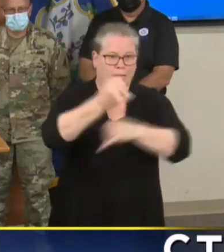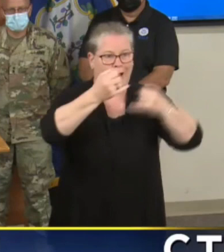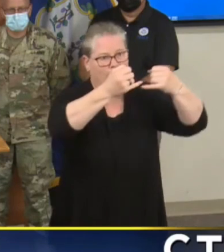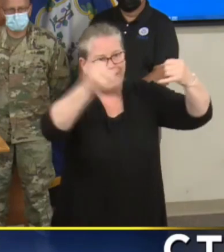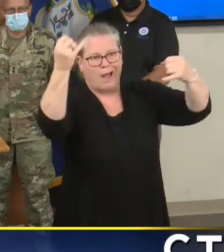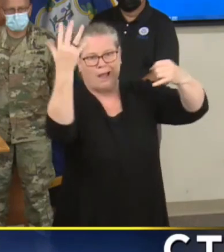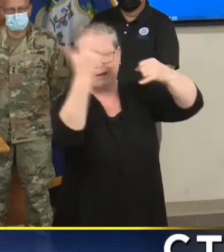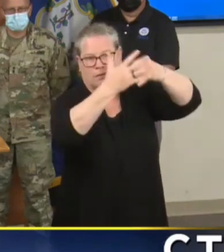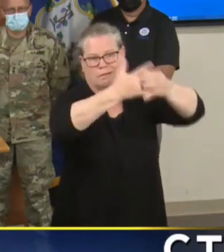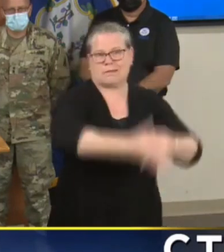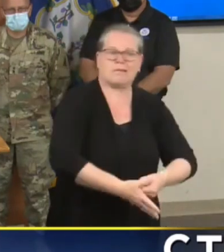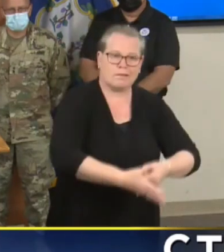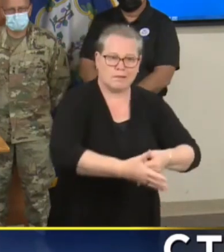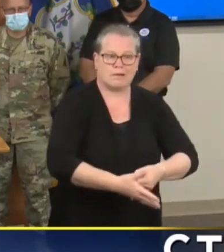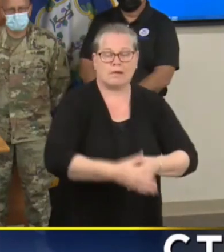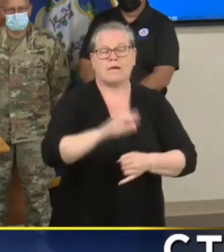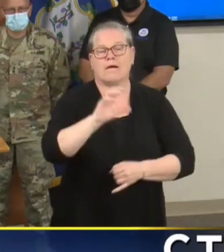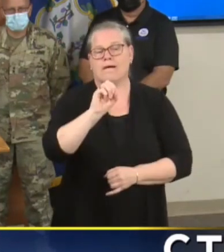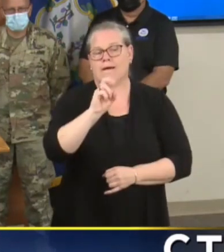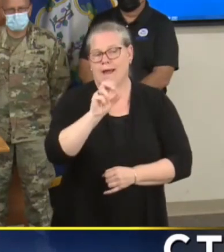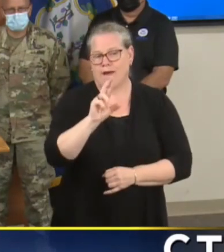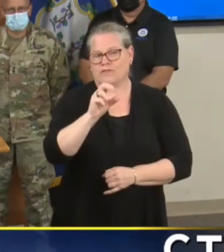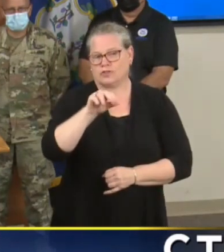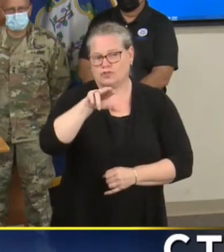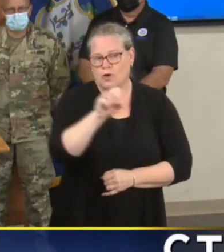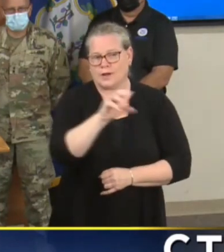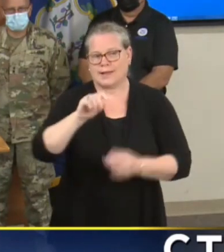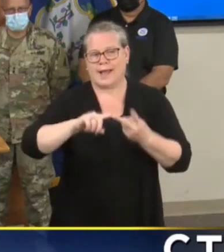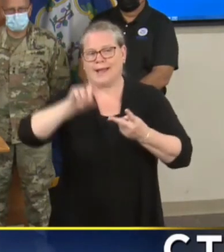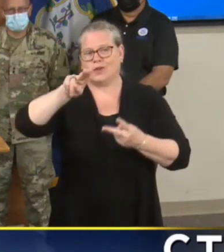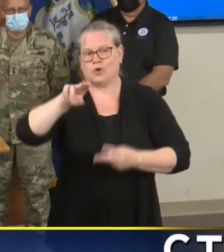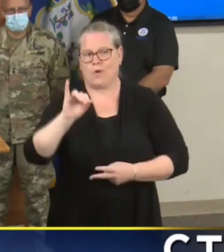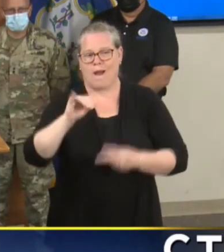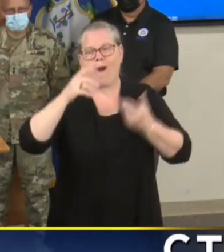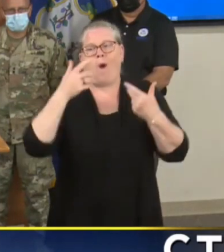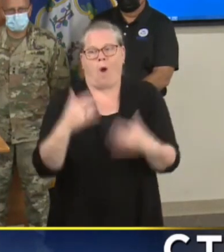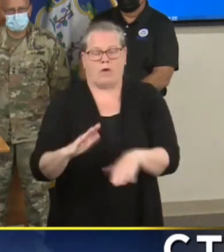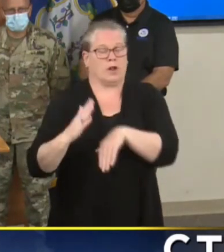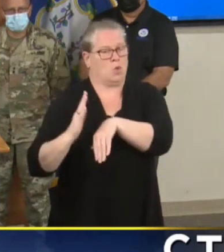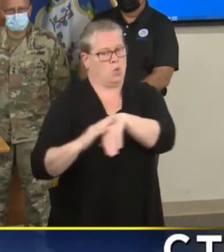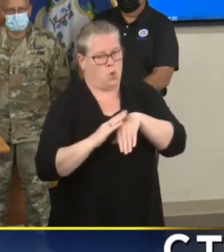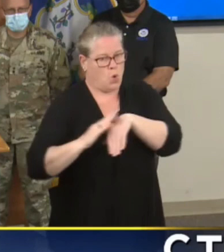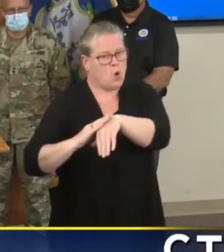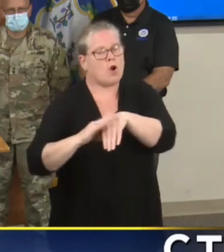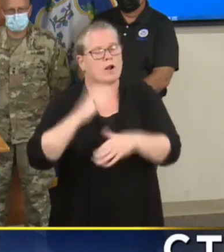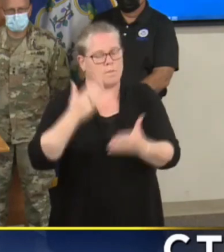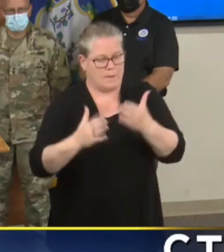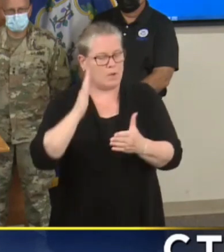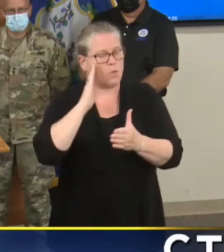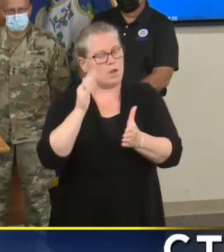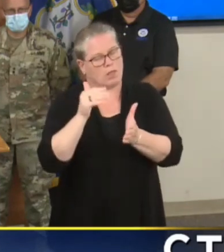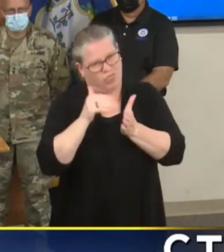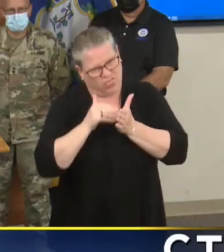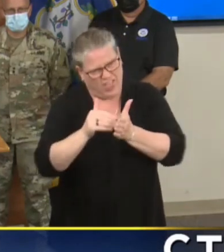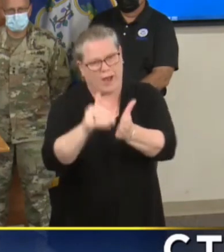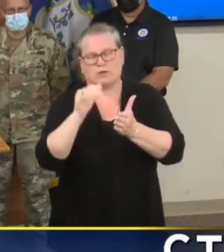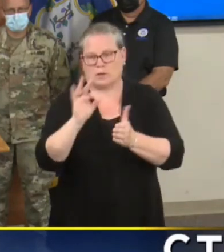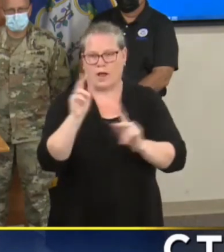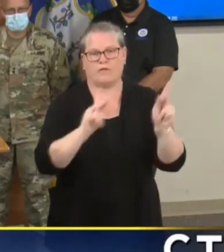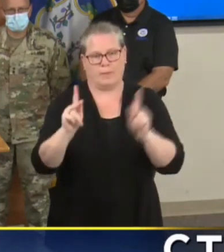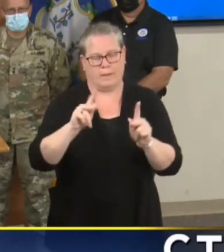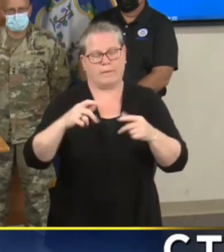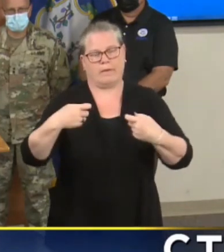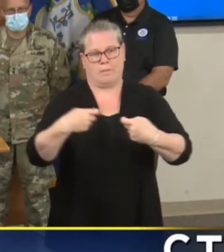have warned us that there could be hundreds of thousands of outages over the next you know few days